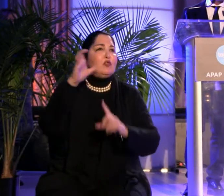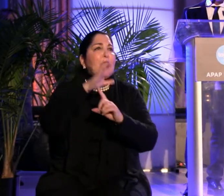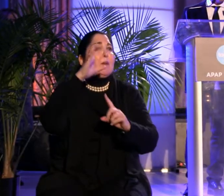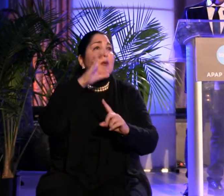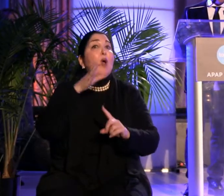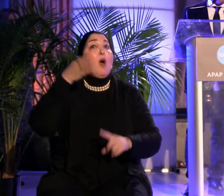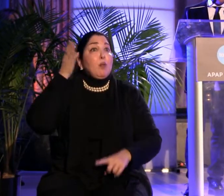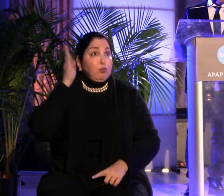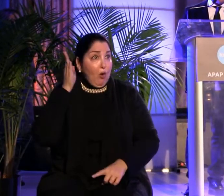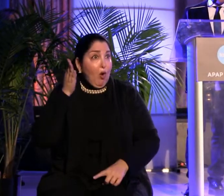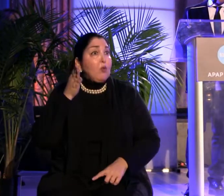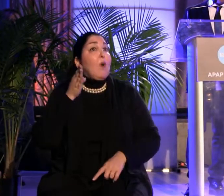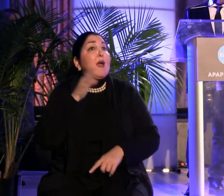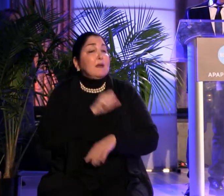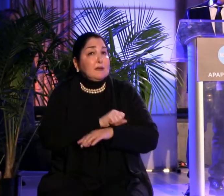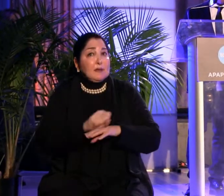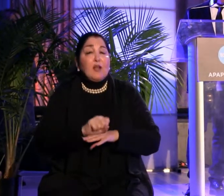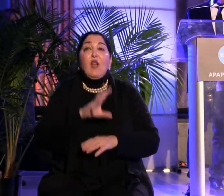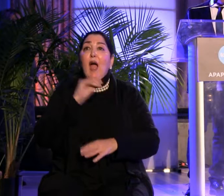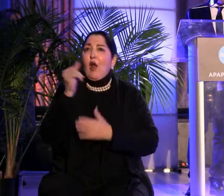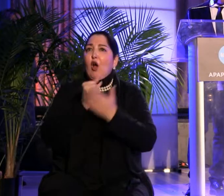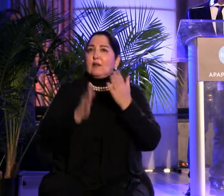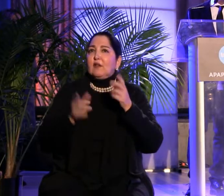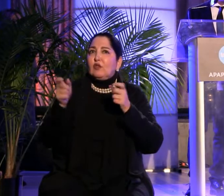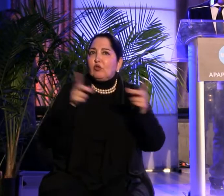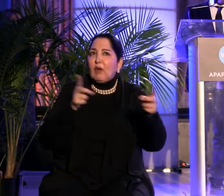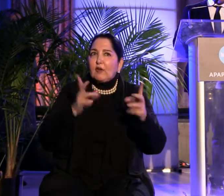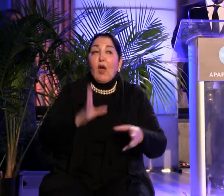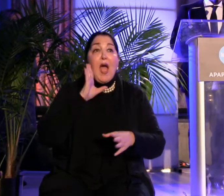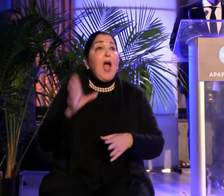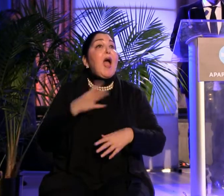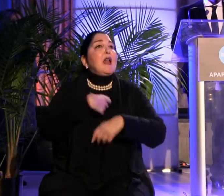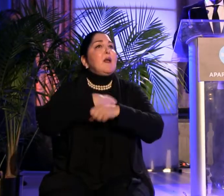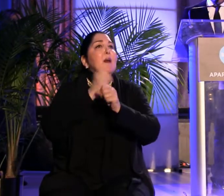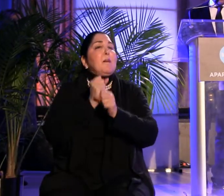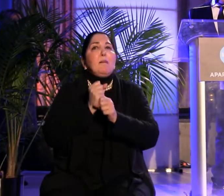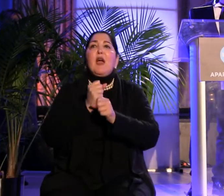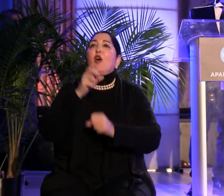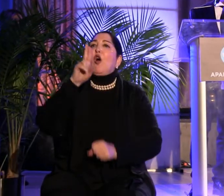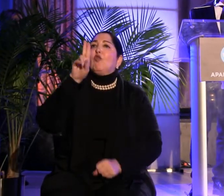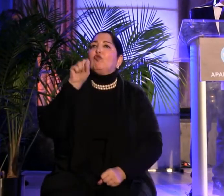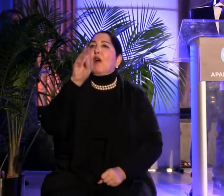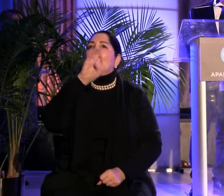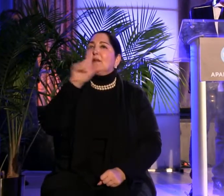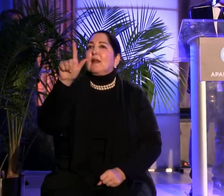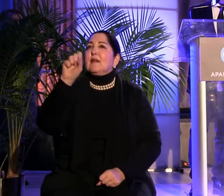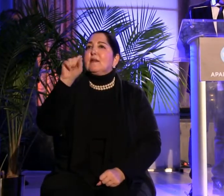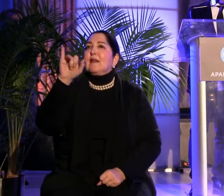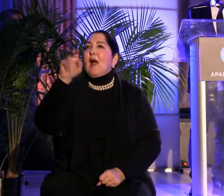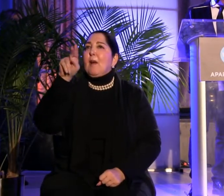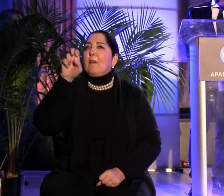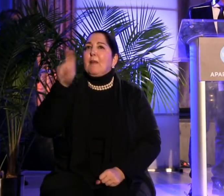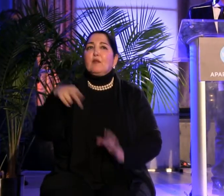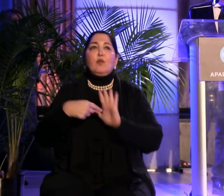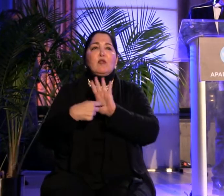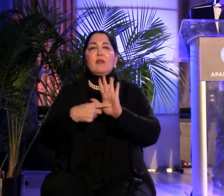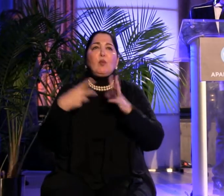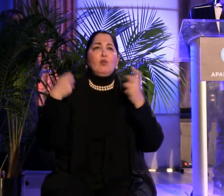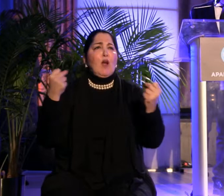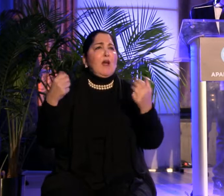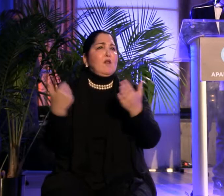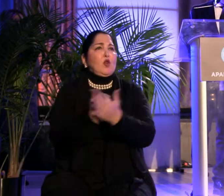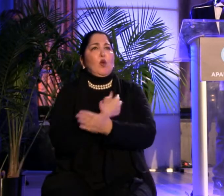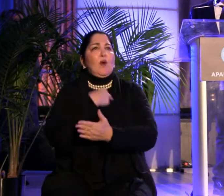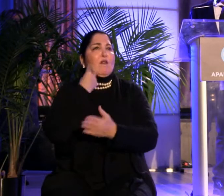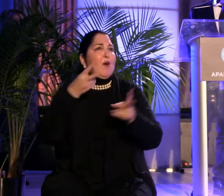director, including the seven-part HBO documentary, Russell Simmons Presents Brave New Voices. He